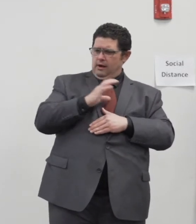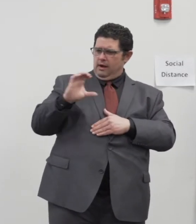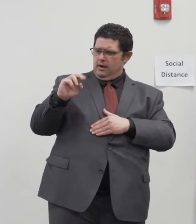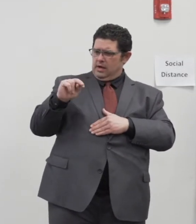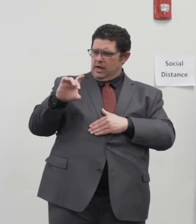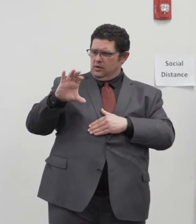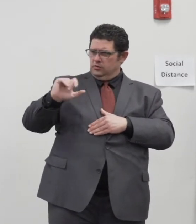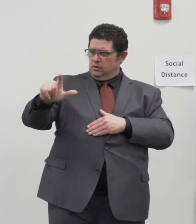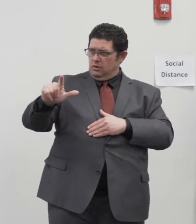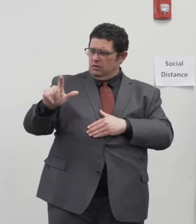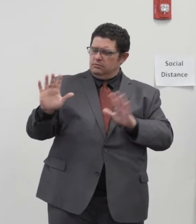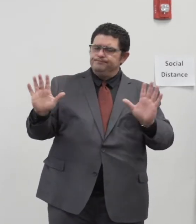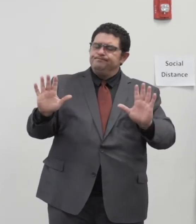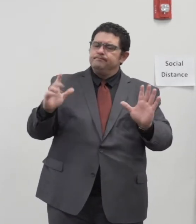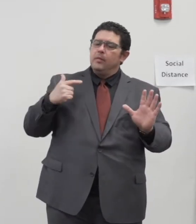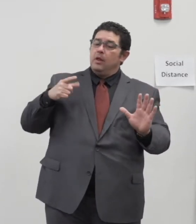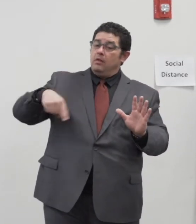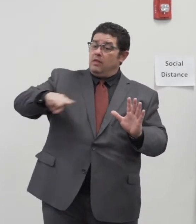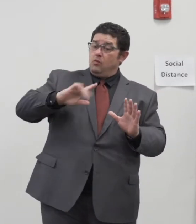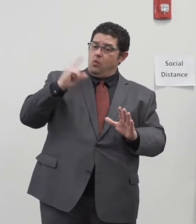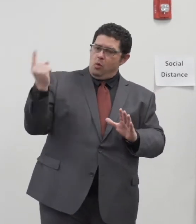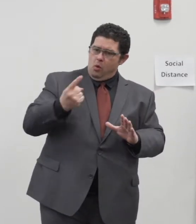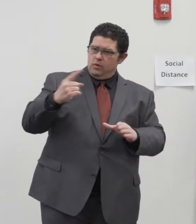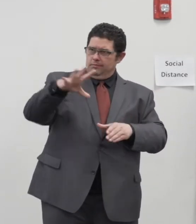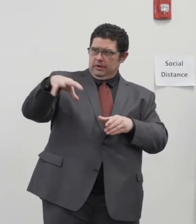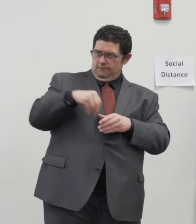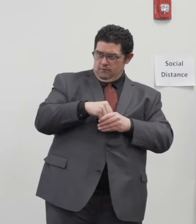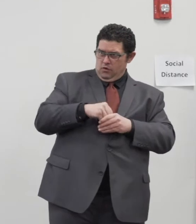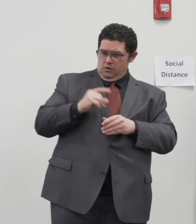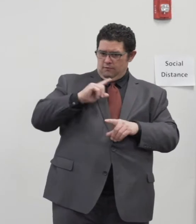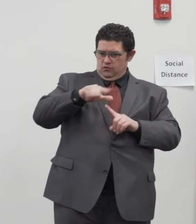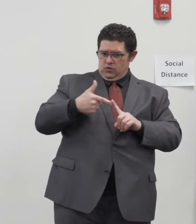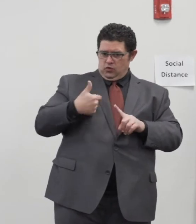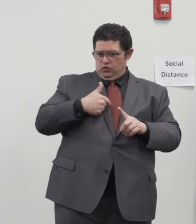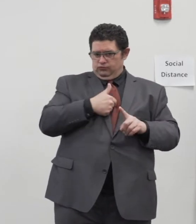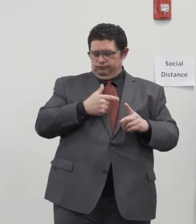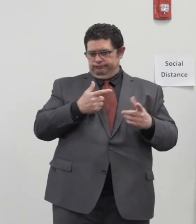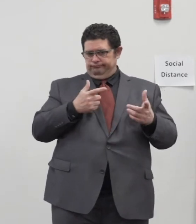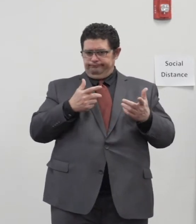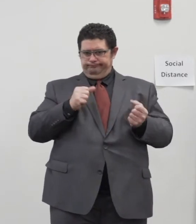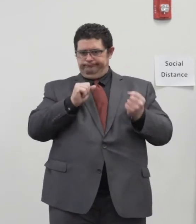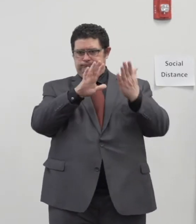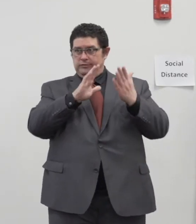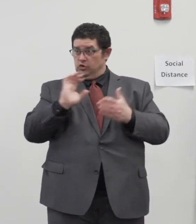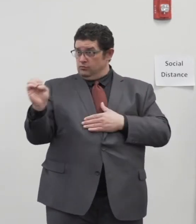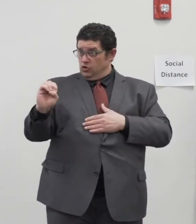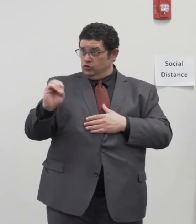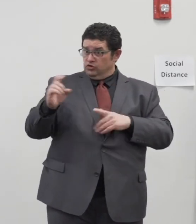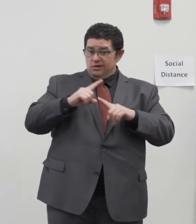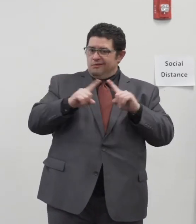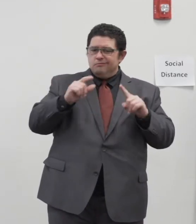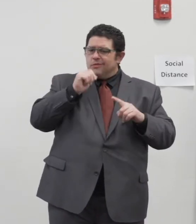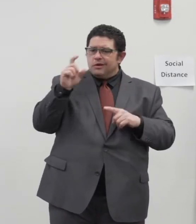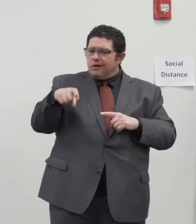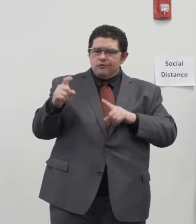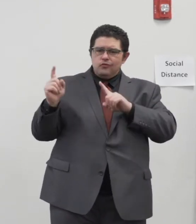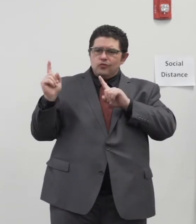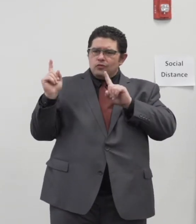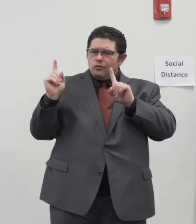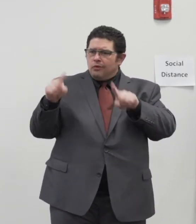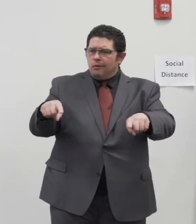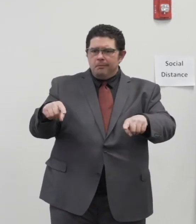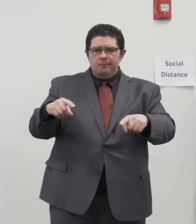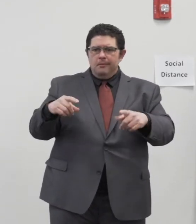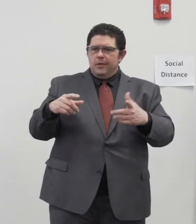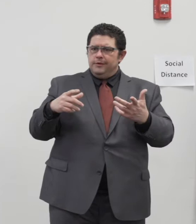an emergency, it's not responsible to come back to the council on a weekly basis or on an emergency basis,